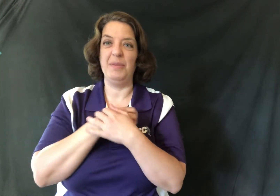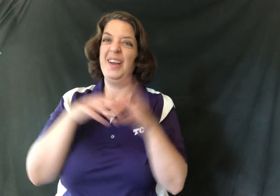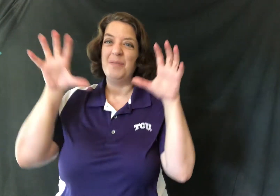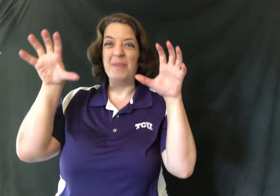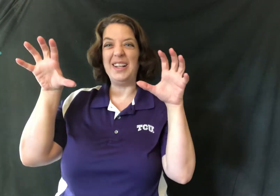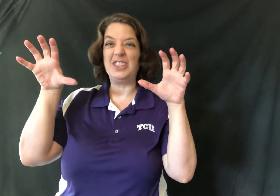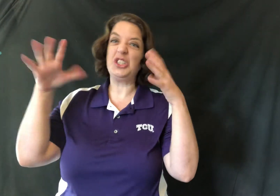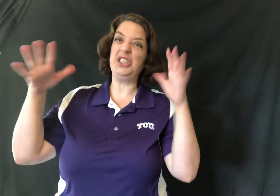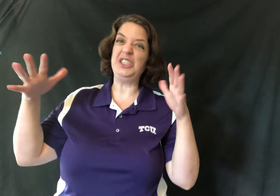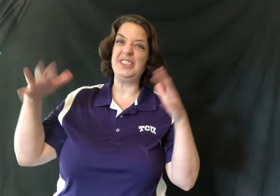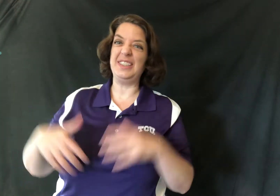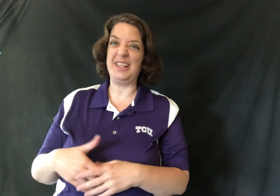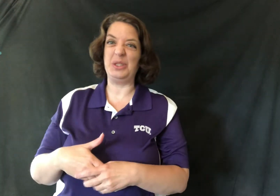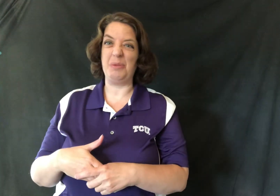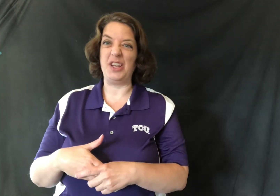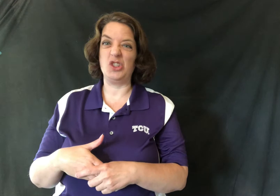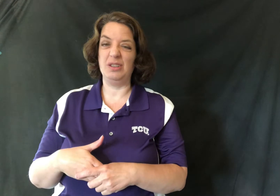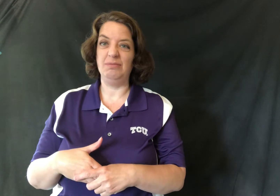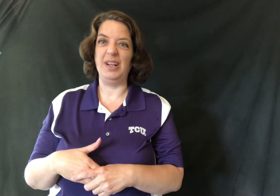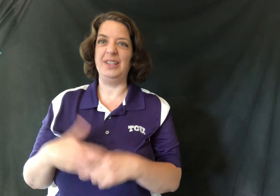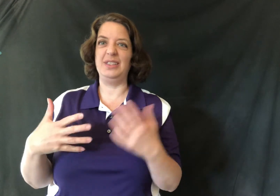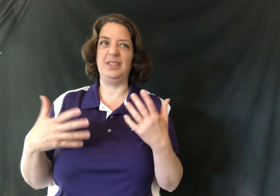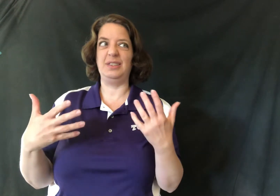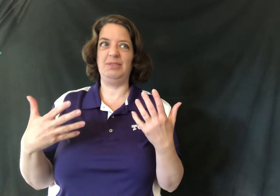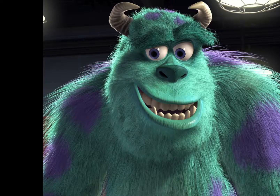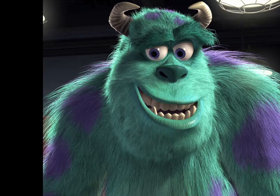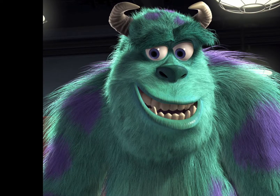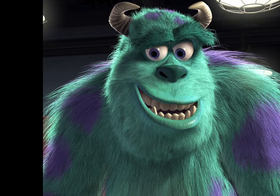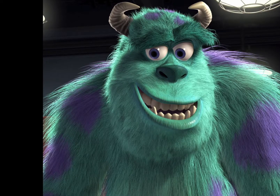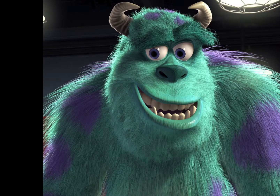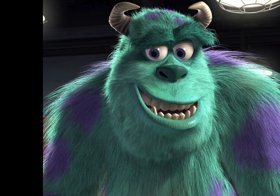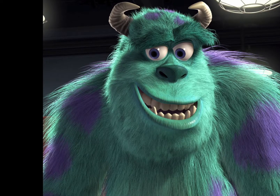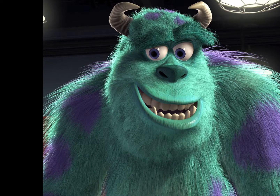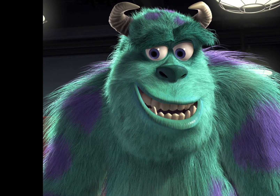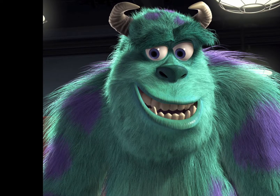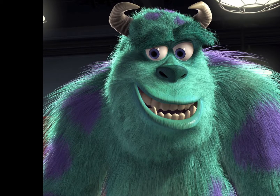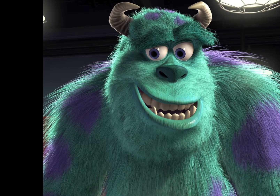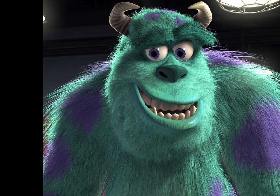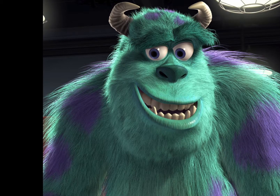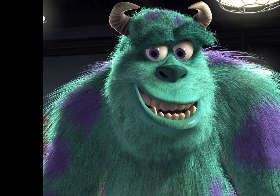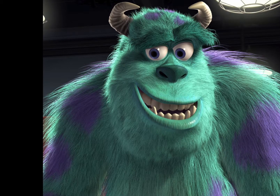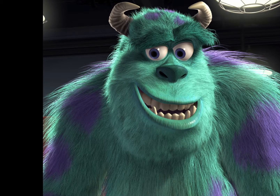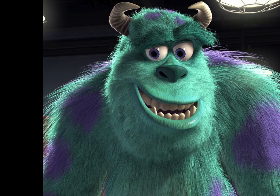monsters not so much unless it's sully right but other than that not not so much